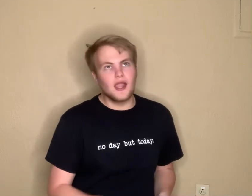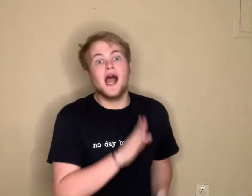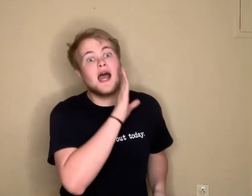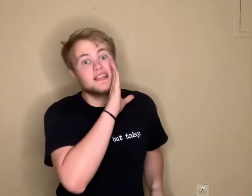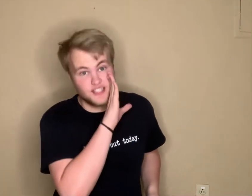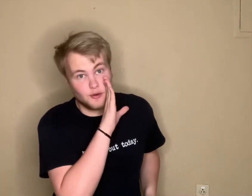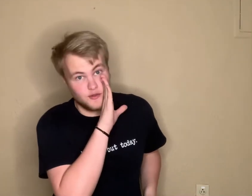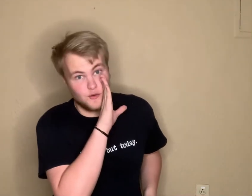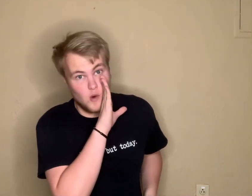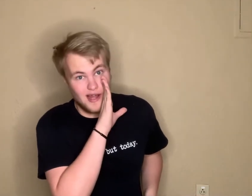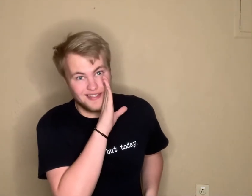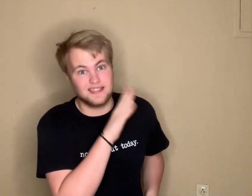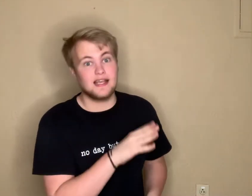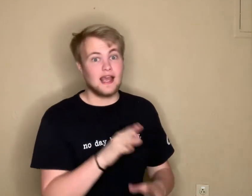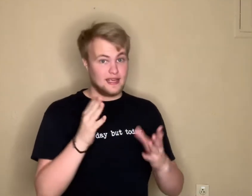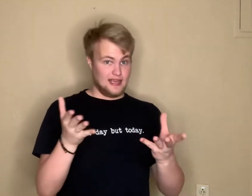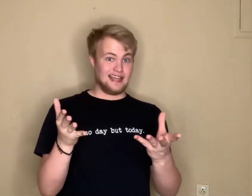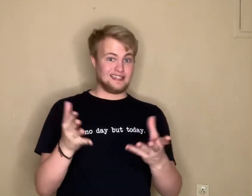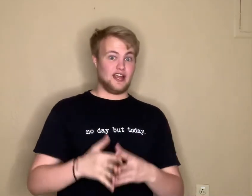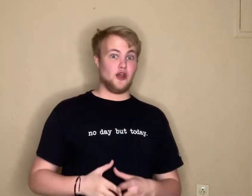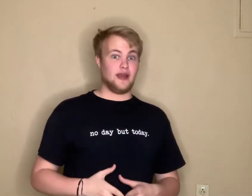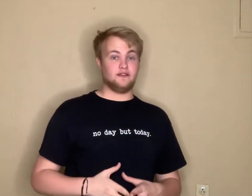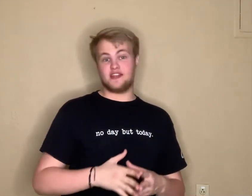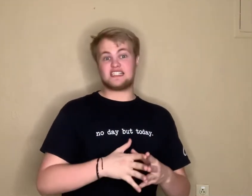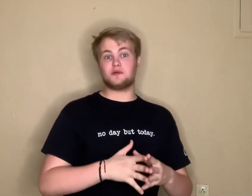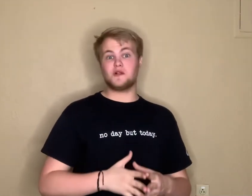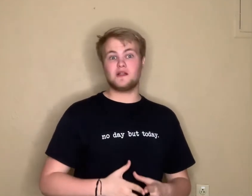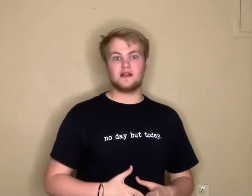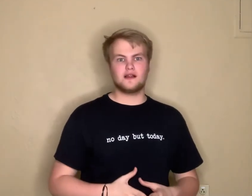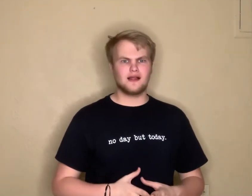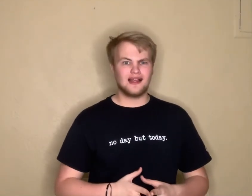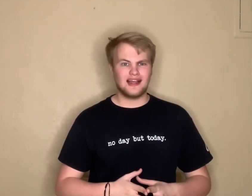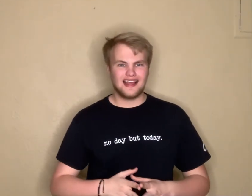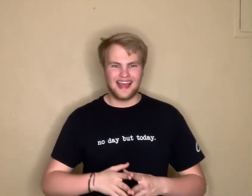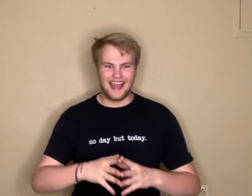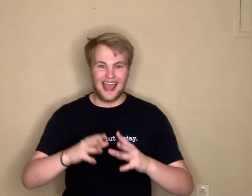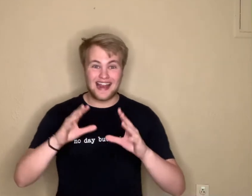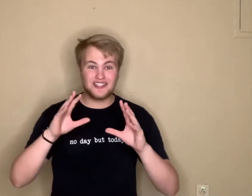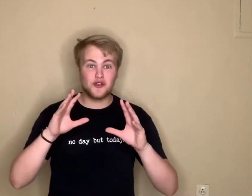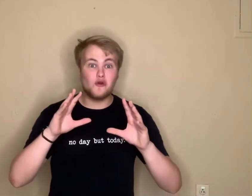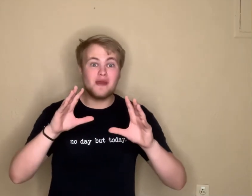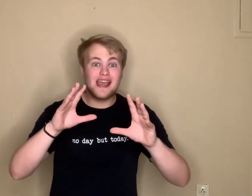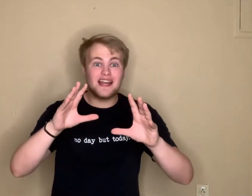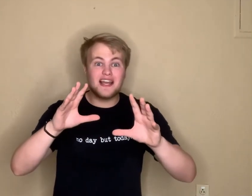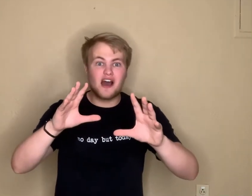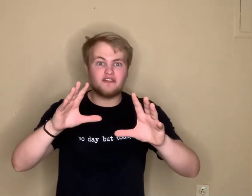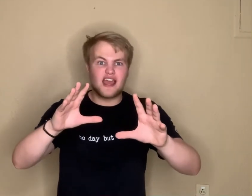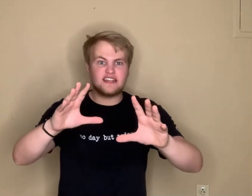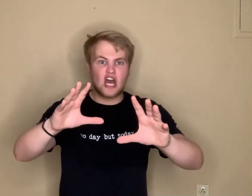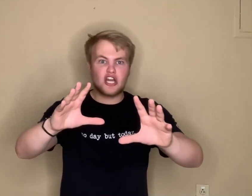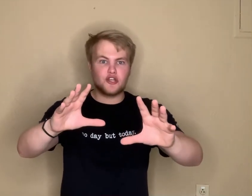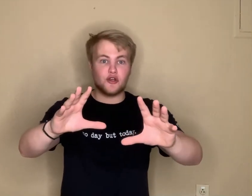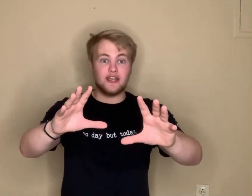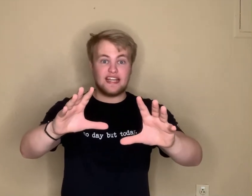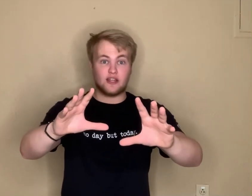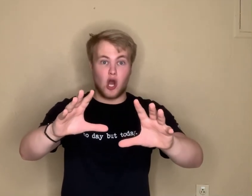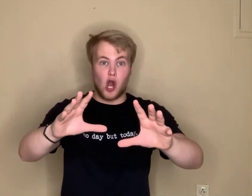Zeros and ones. Yes, they're invisible. And zoom in enough and underneath are